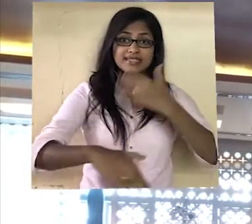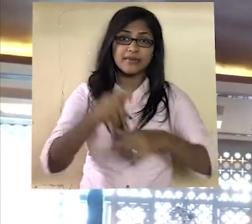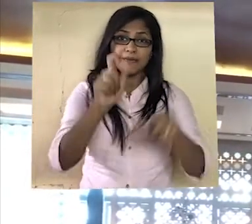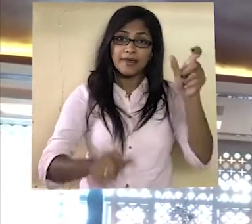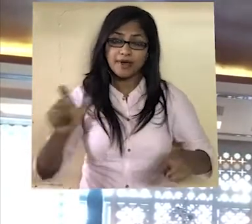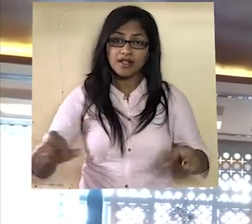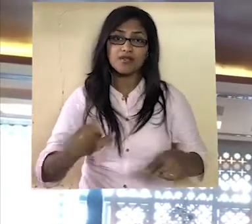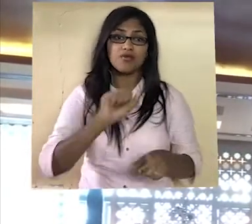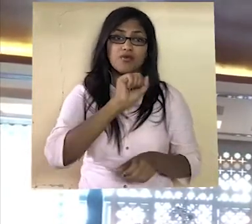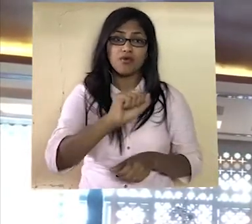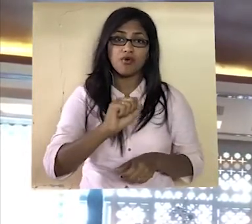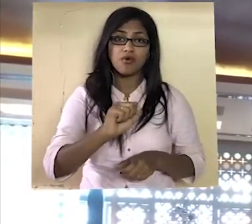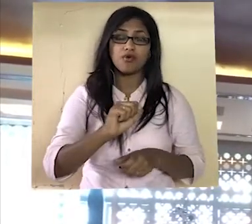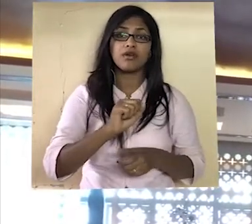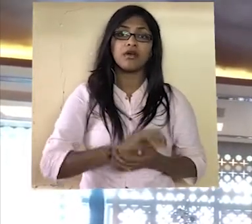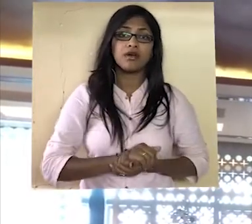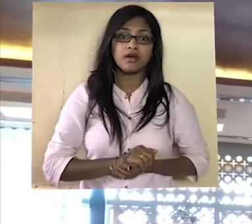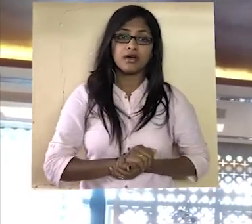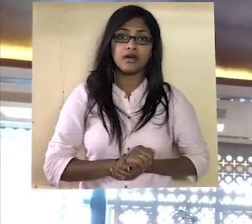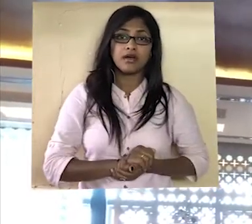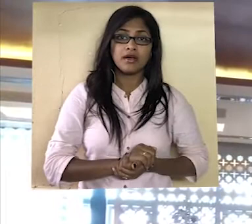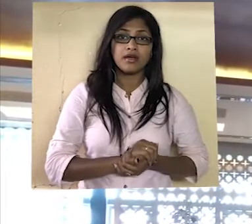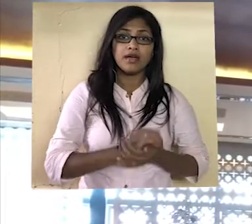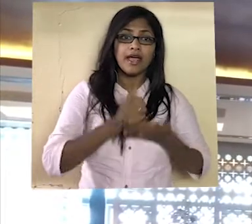They their gifts.